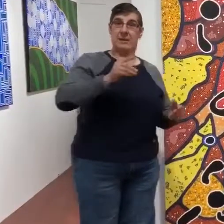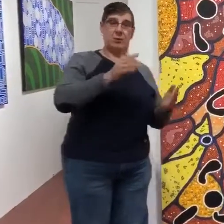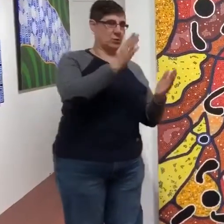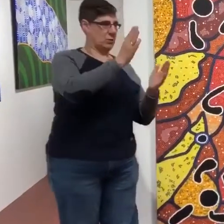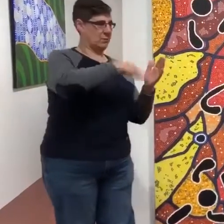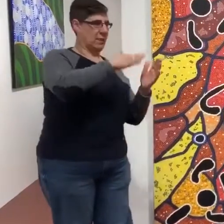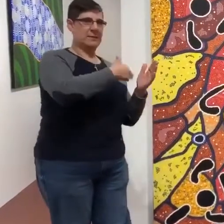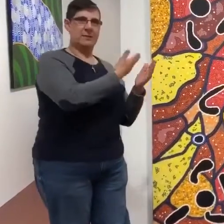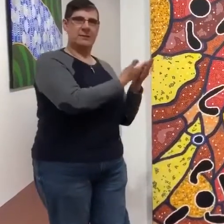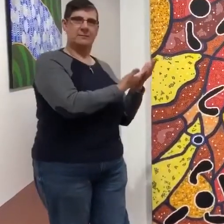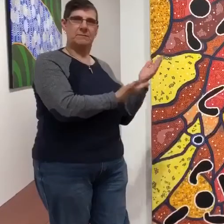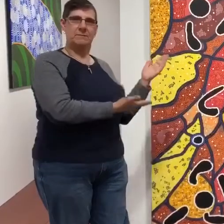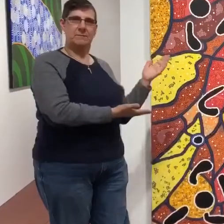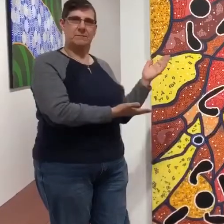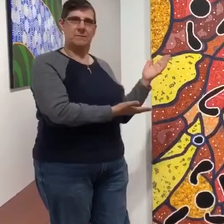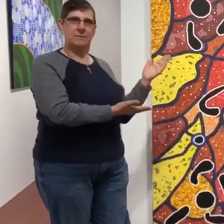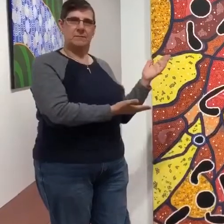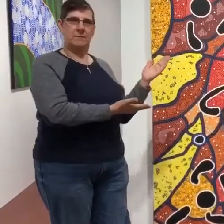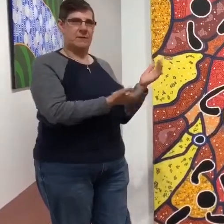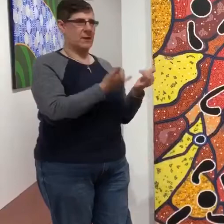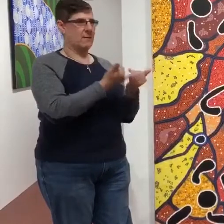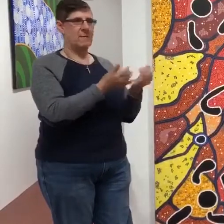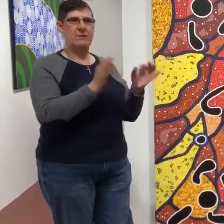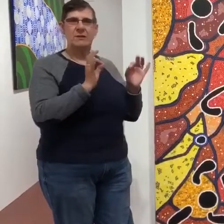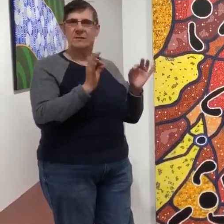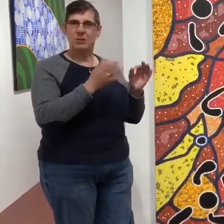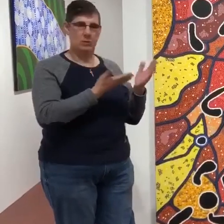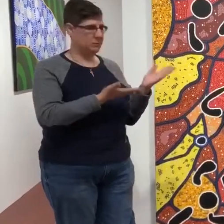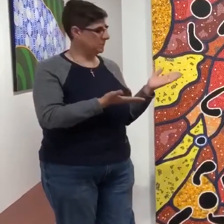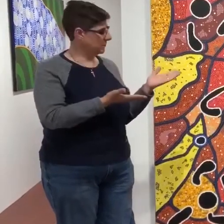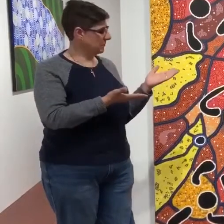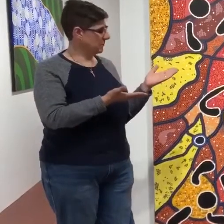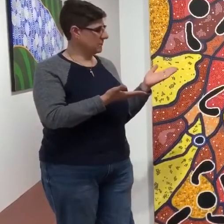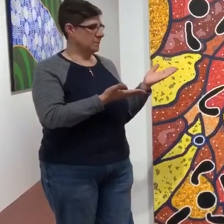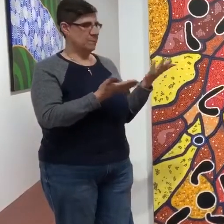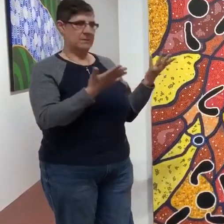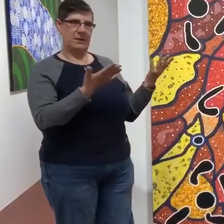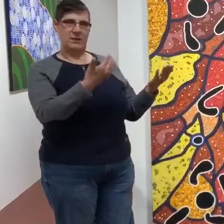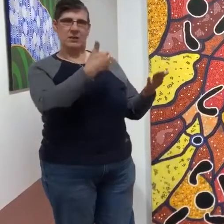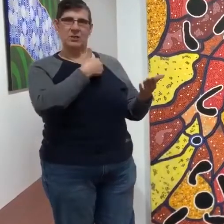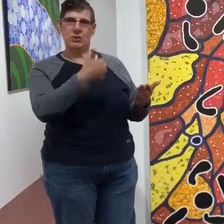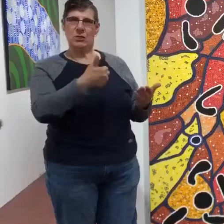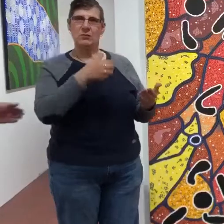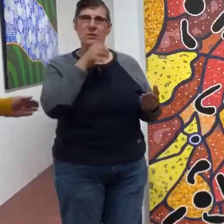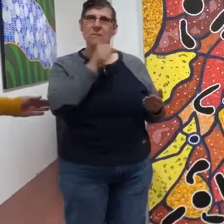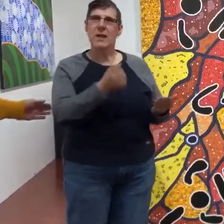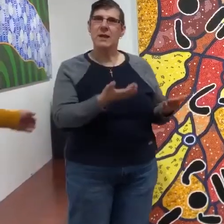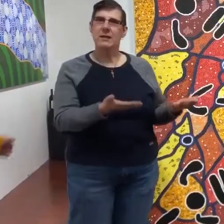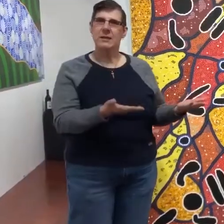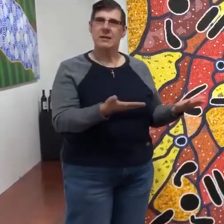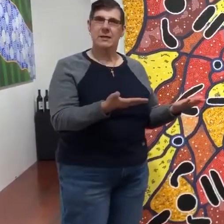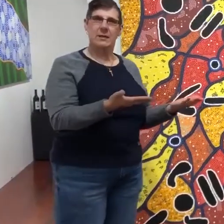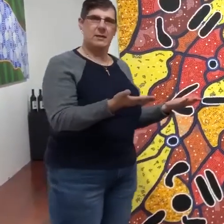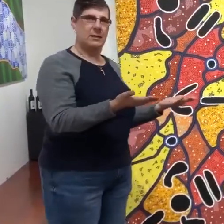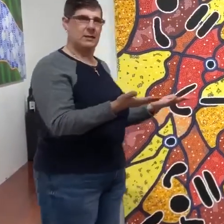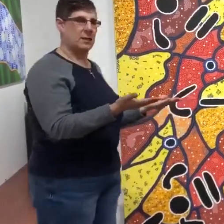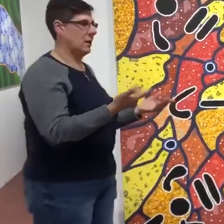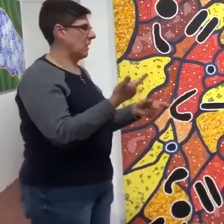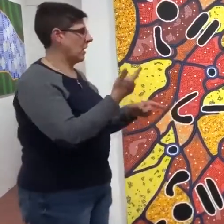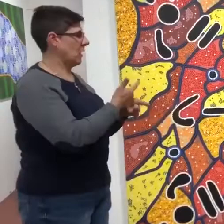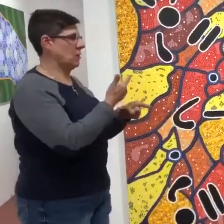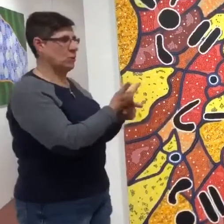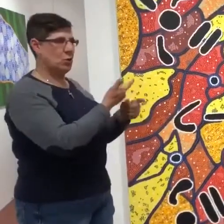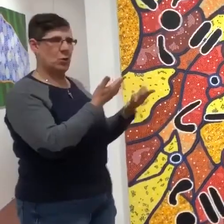is very special. He's a generous man and he talks to the